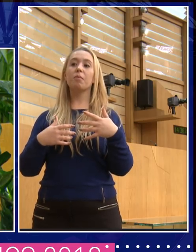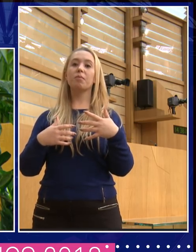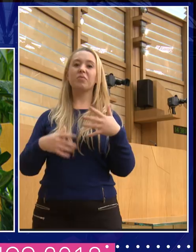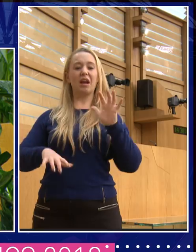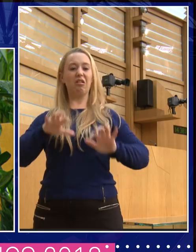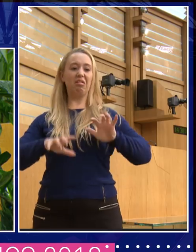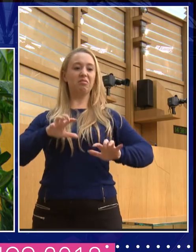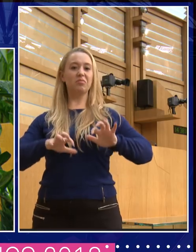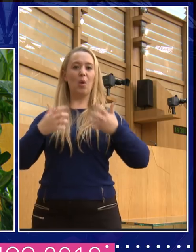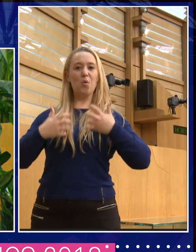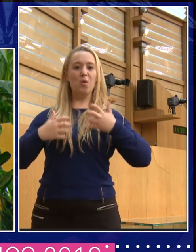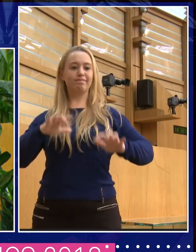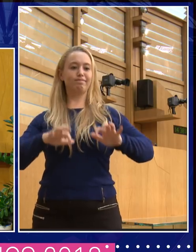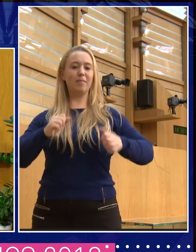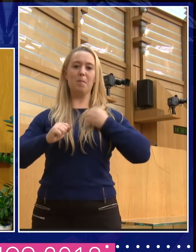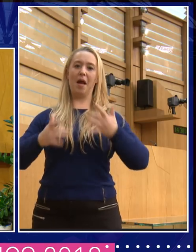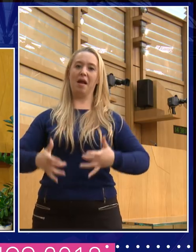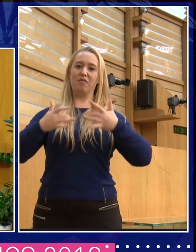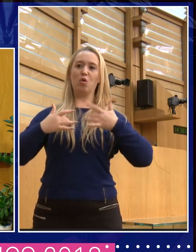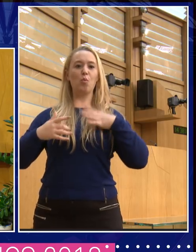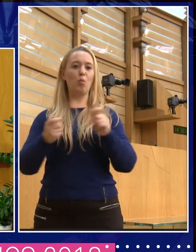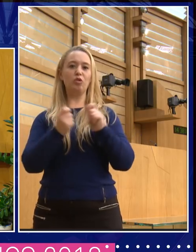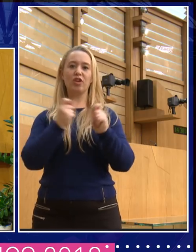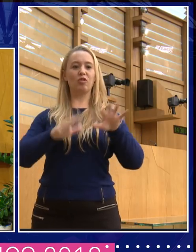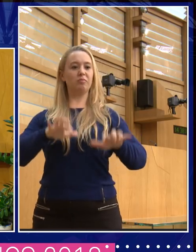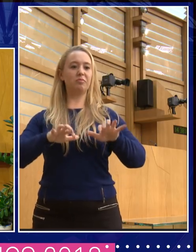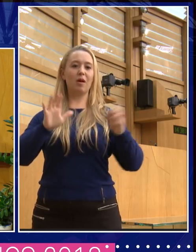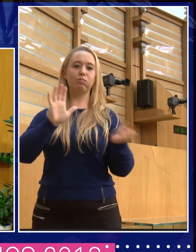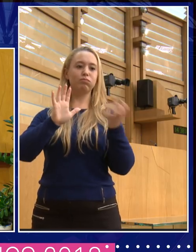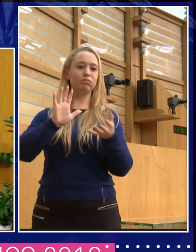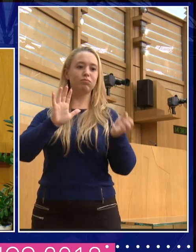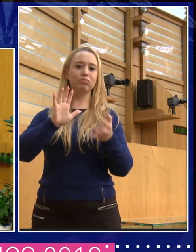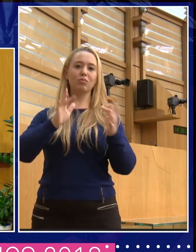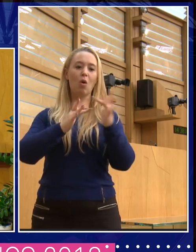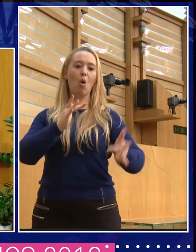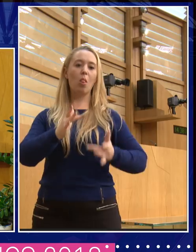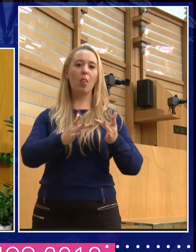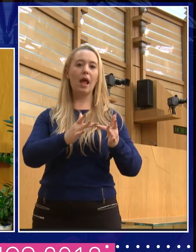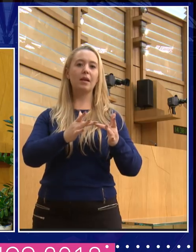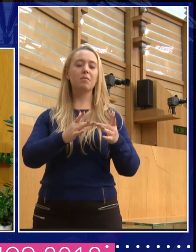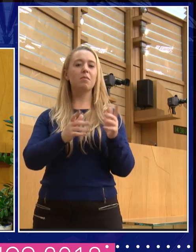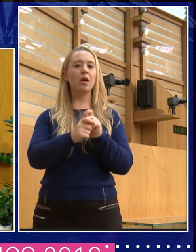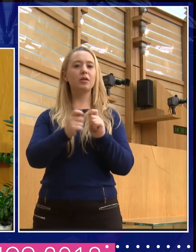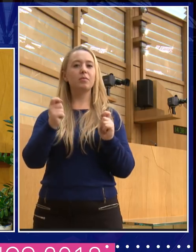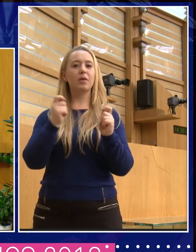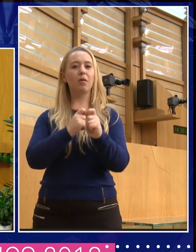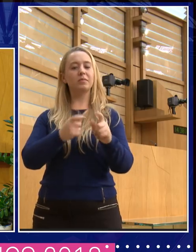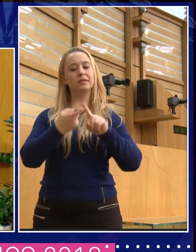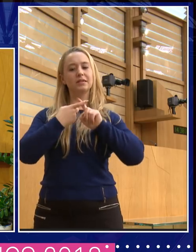enthusiastic about change, but it's harder to embed that so that it can't, so that it